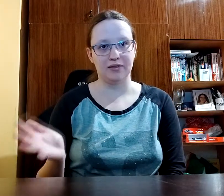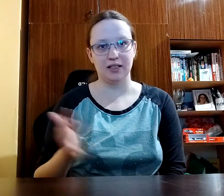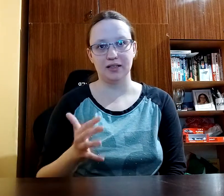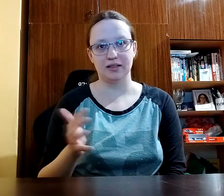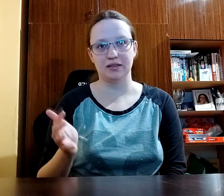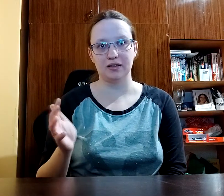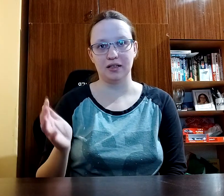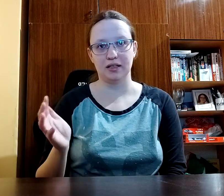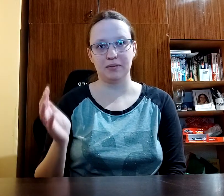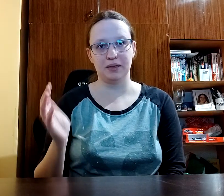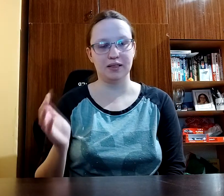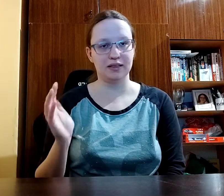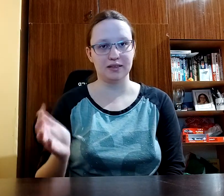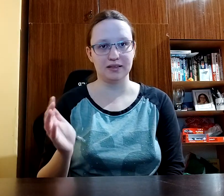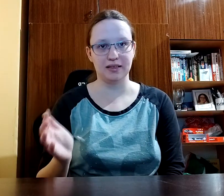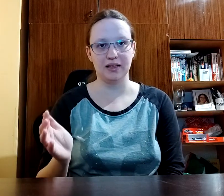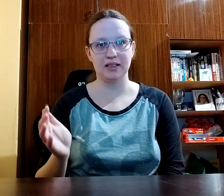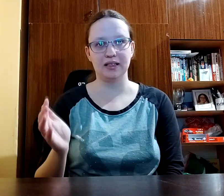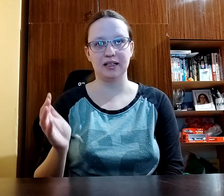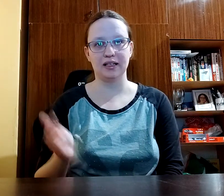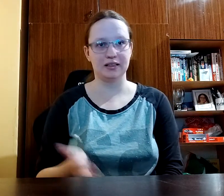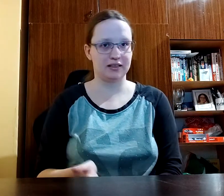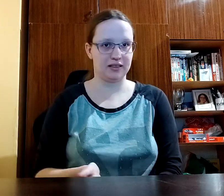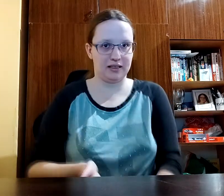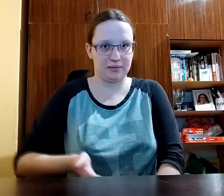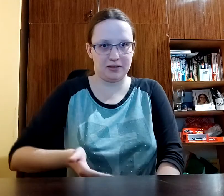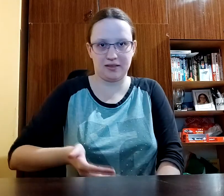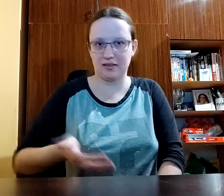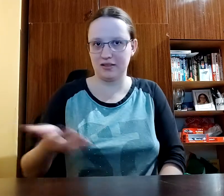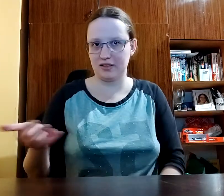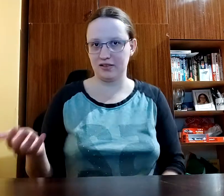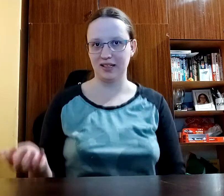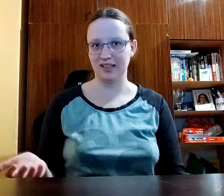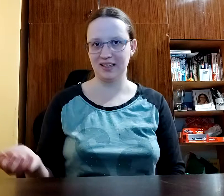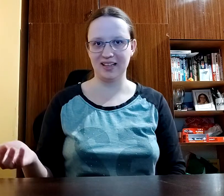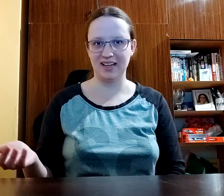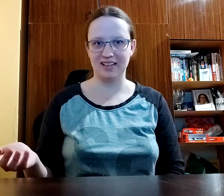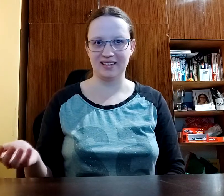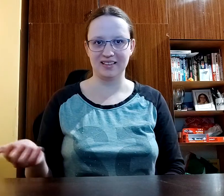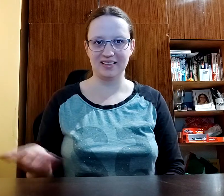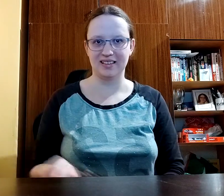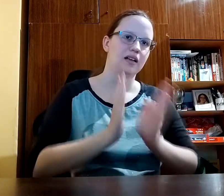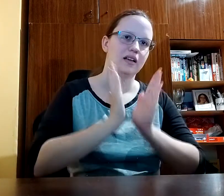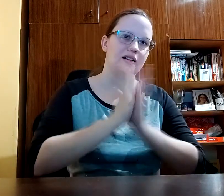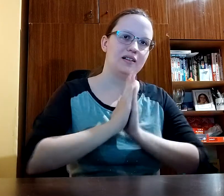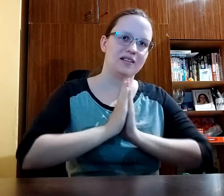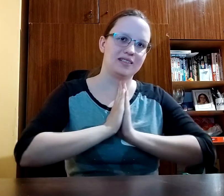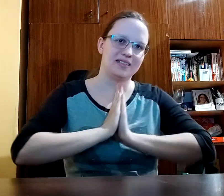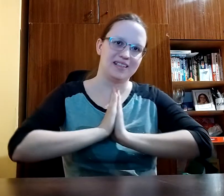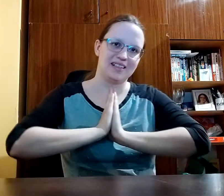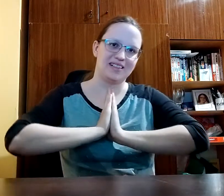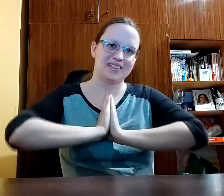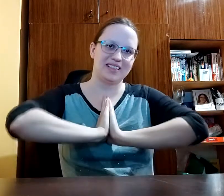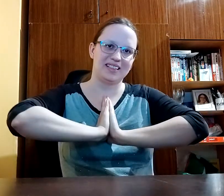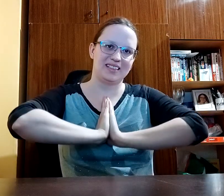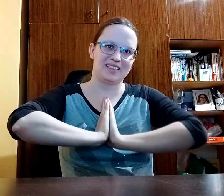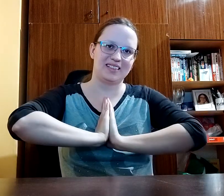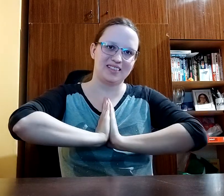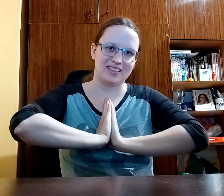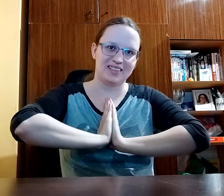there's gonna be necessary then I'm just gonna try it again also it's good to